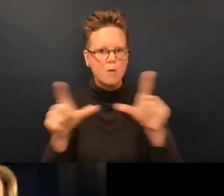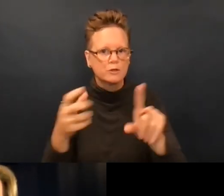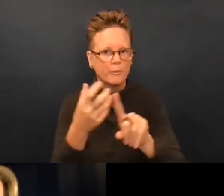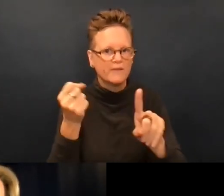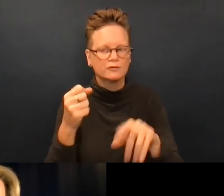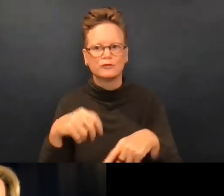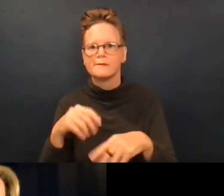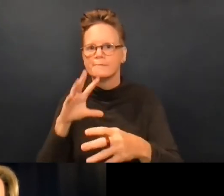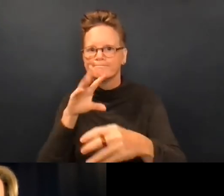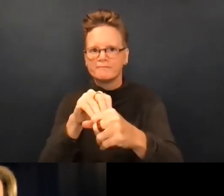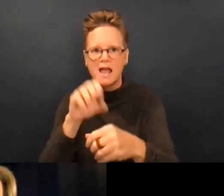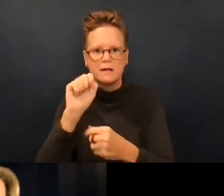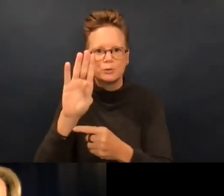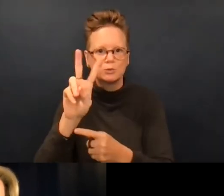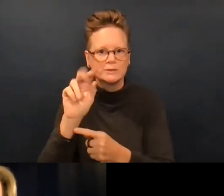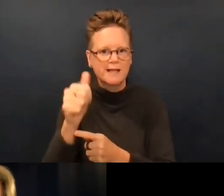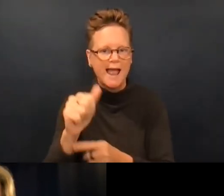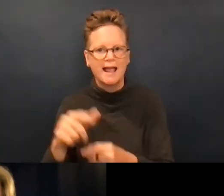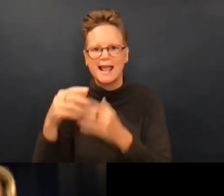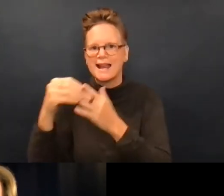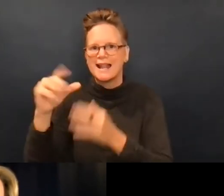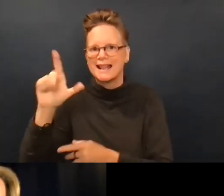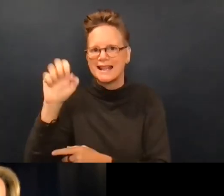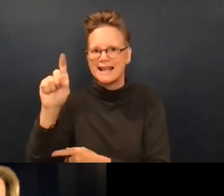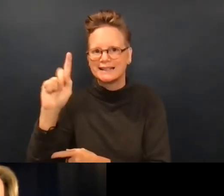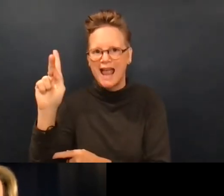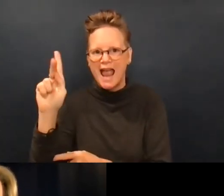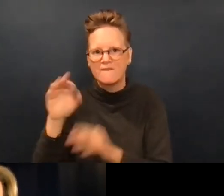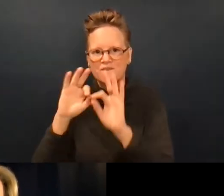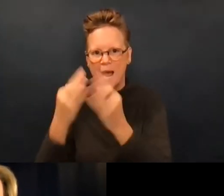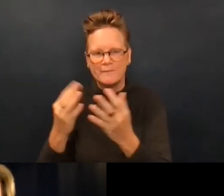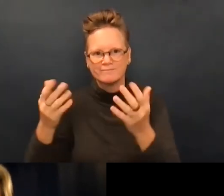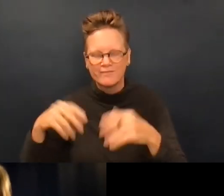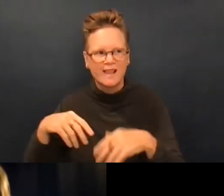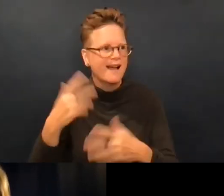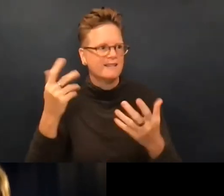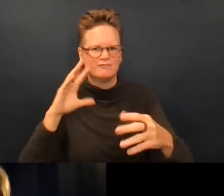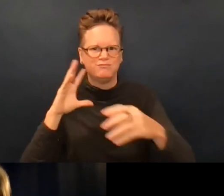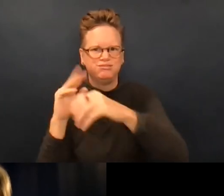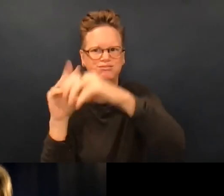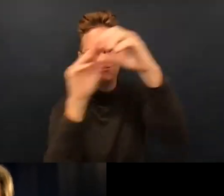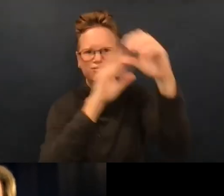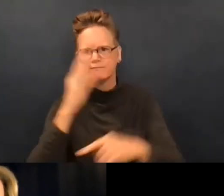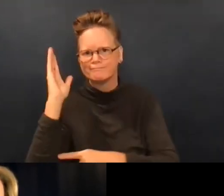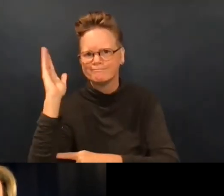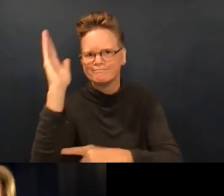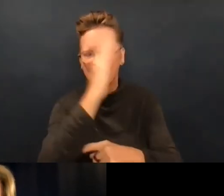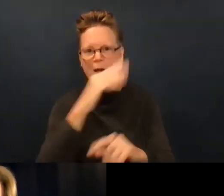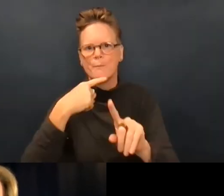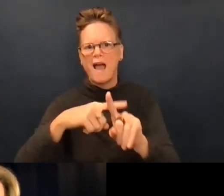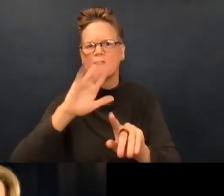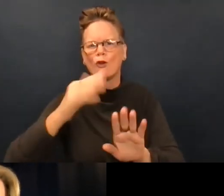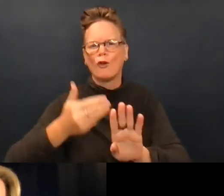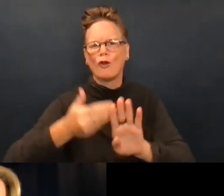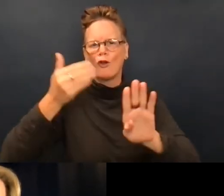her range of knowledge with regarding language deprivations, AB210, LEADK. She's been